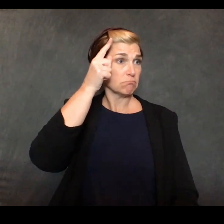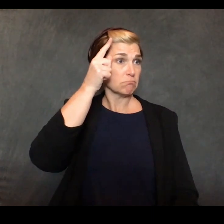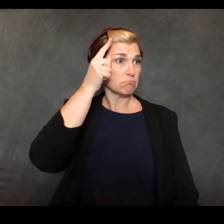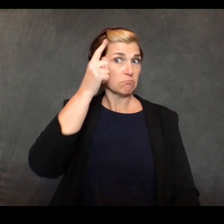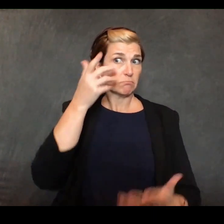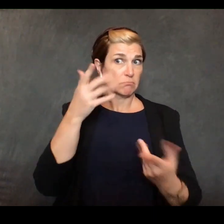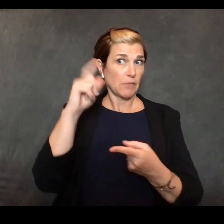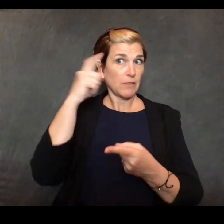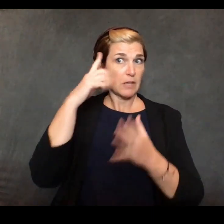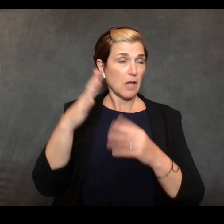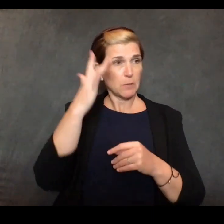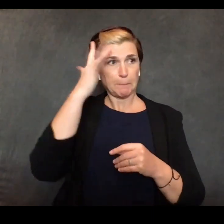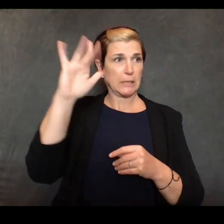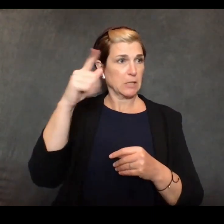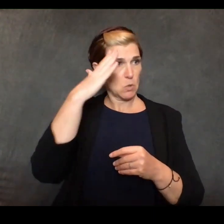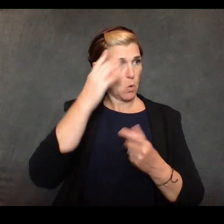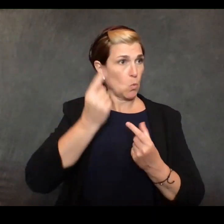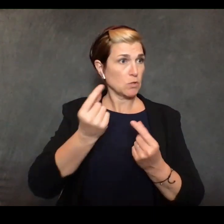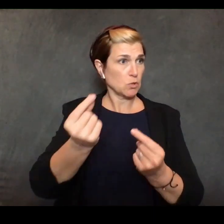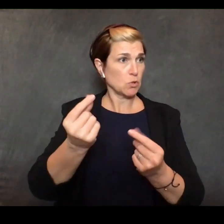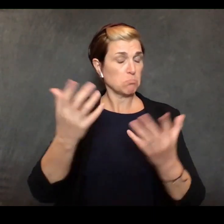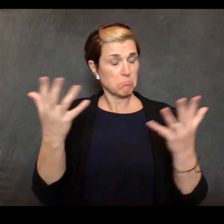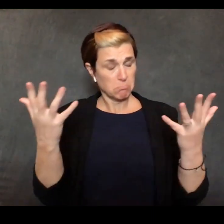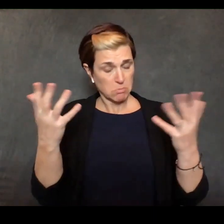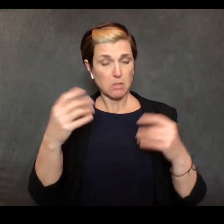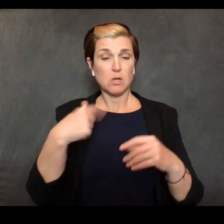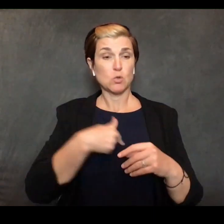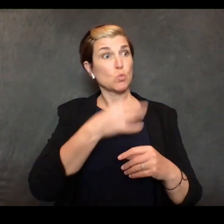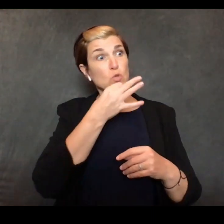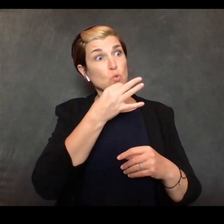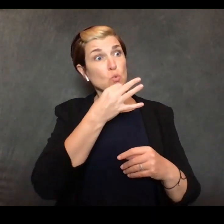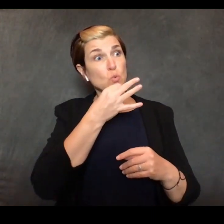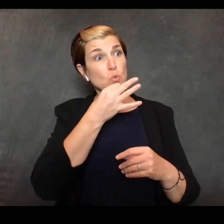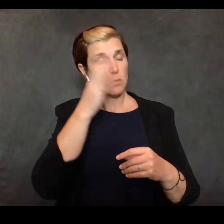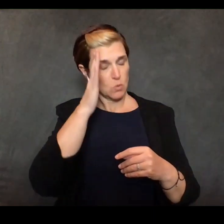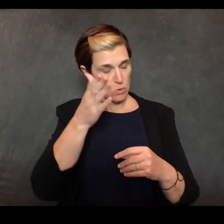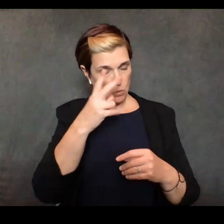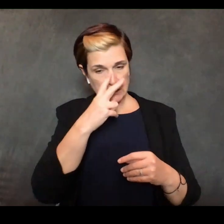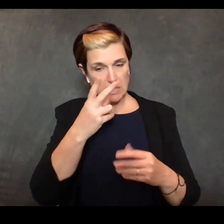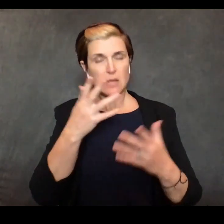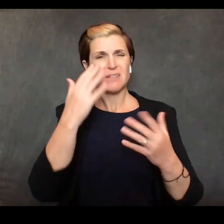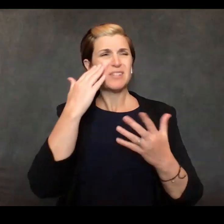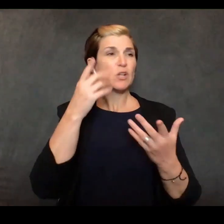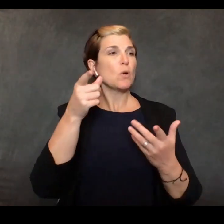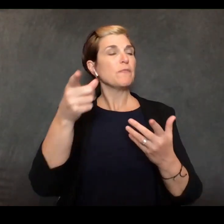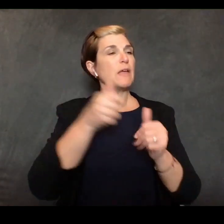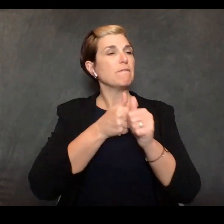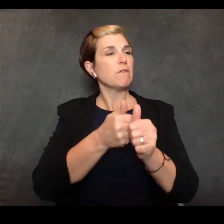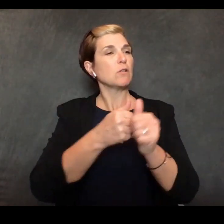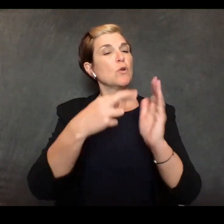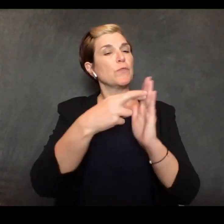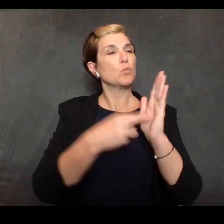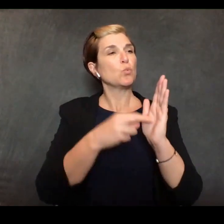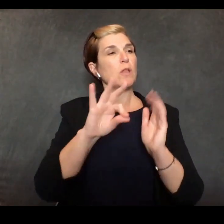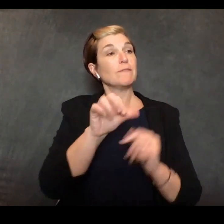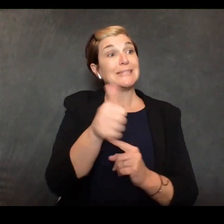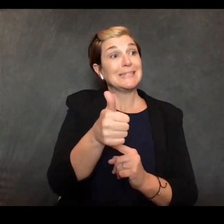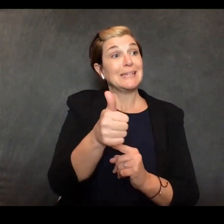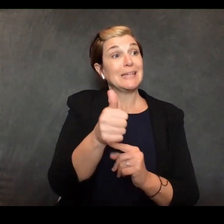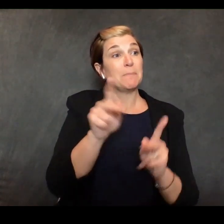we'll be seeing what very soon uh... you know they're going by the rule of ten as opposed to fifty and it's pretty tough uh... i